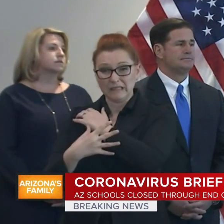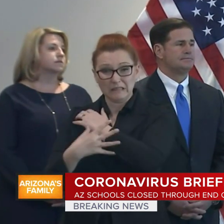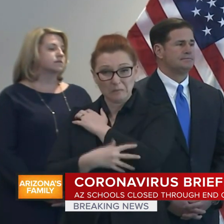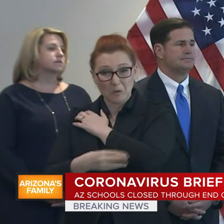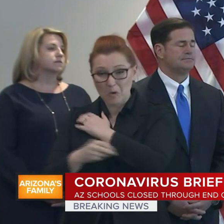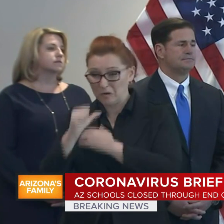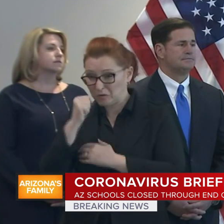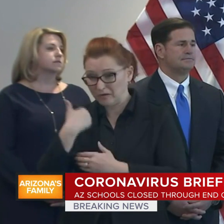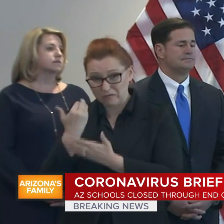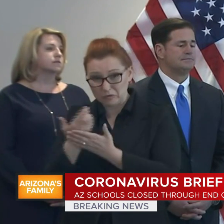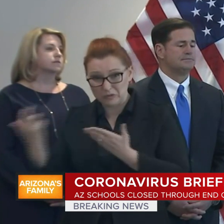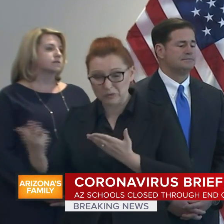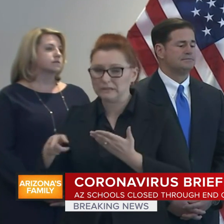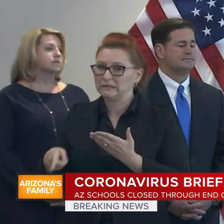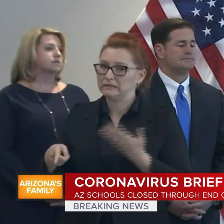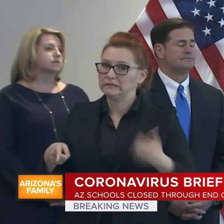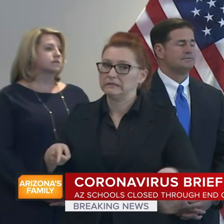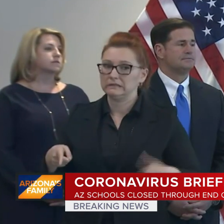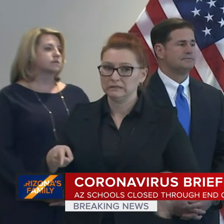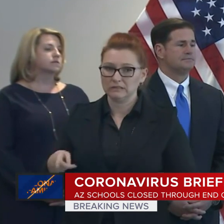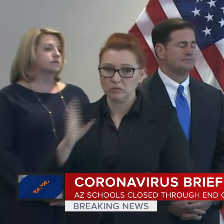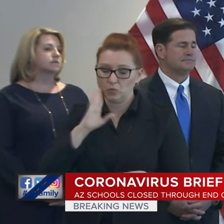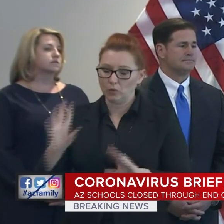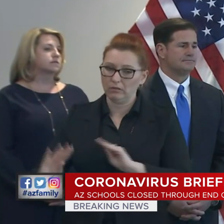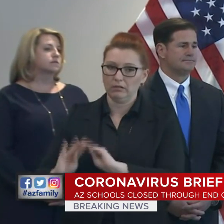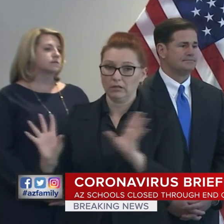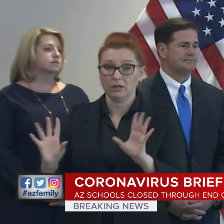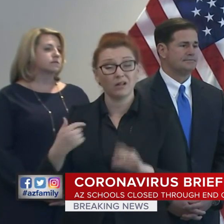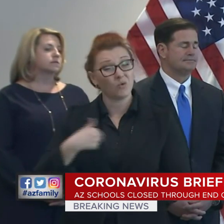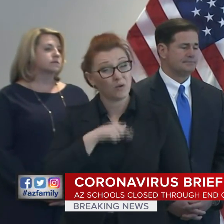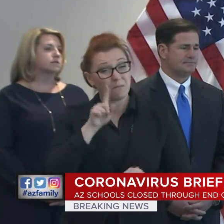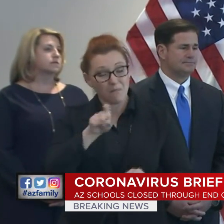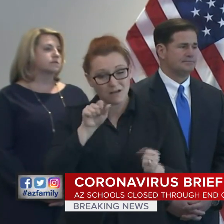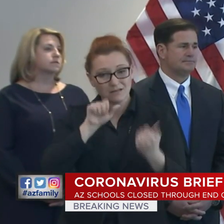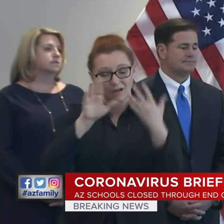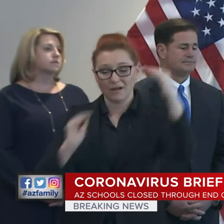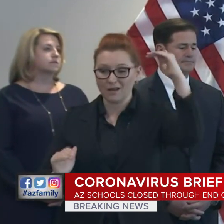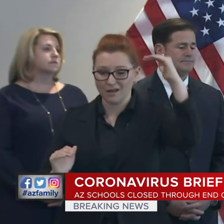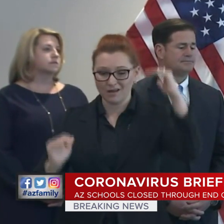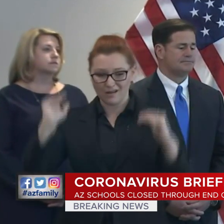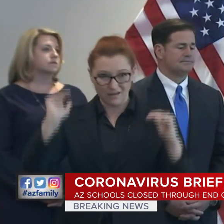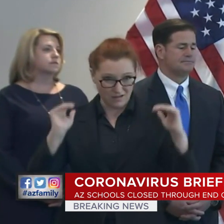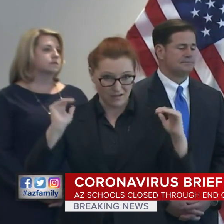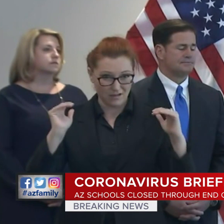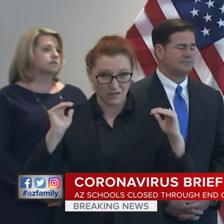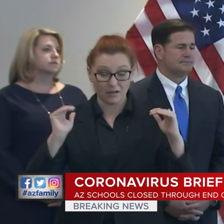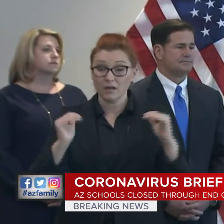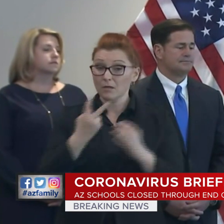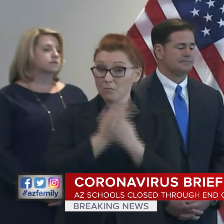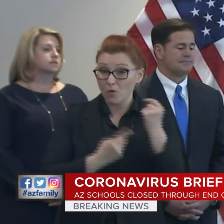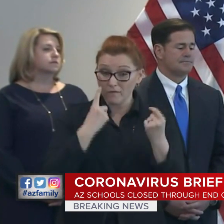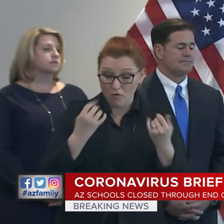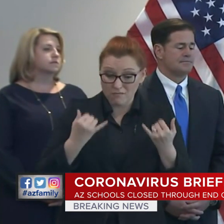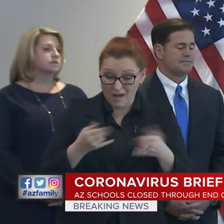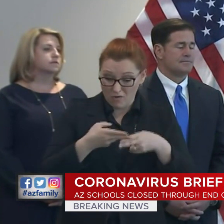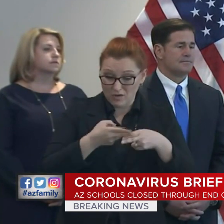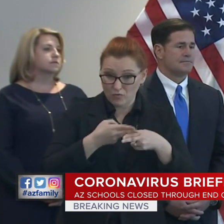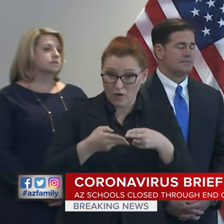must address these inequities both in the face of a global pandemic and after this crisis has passed.